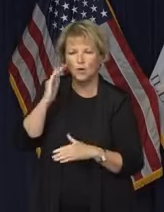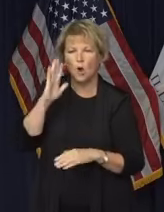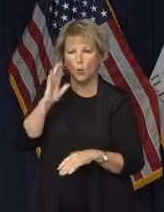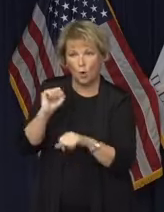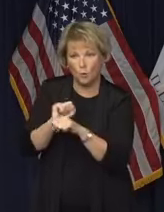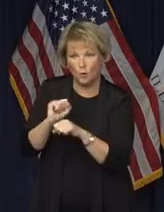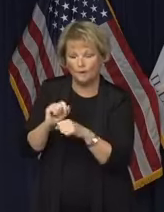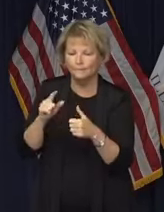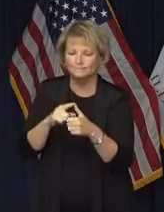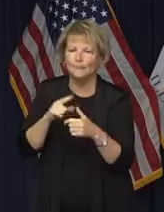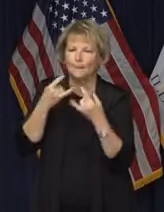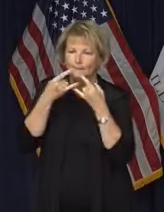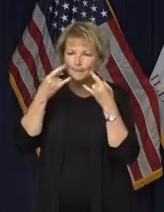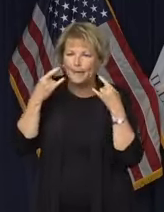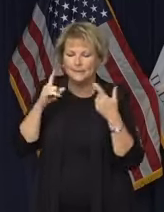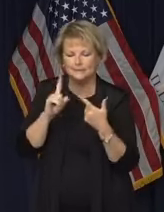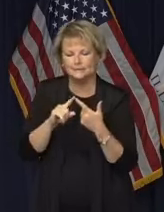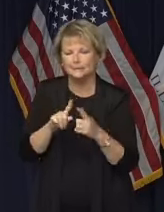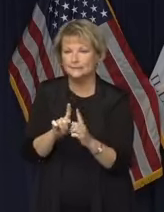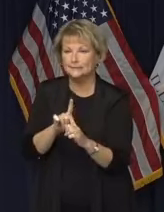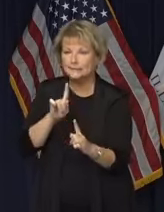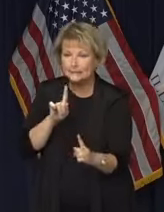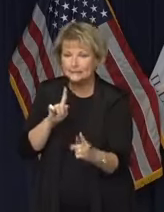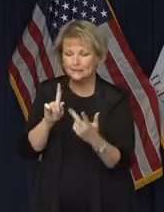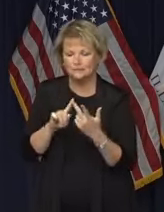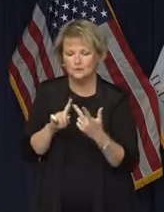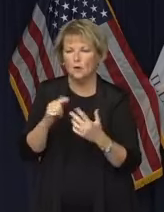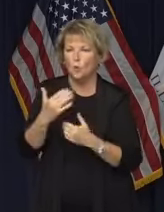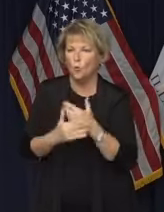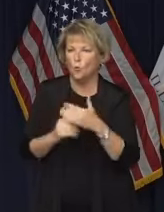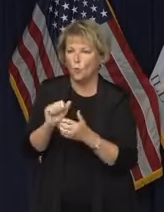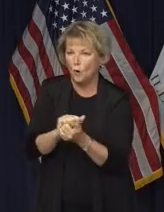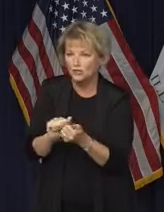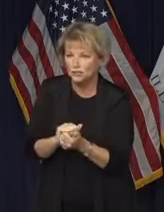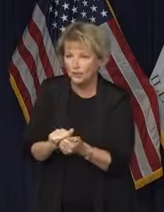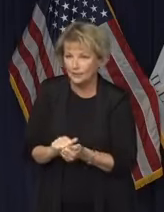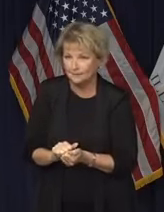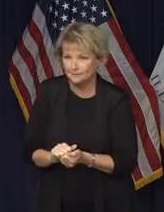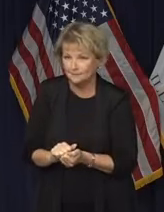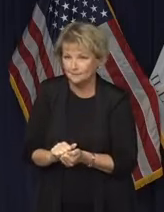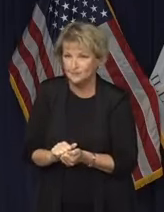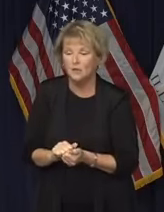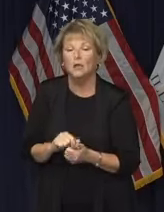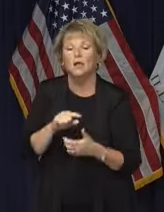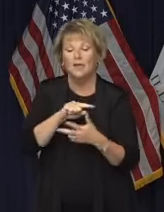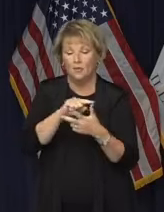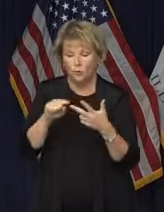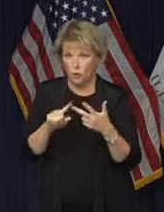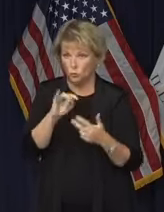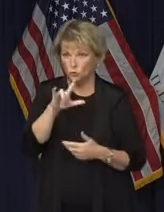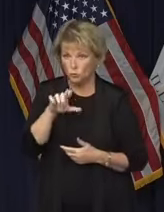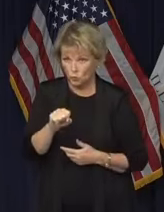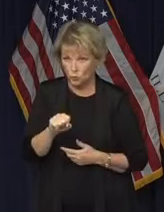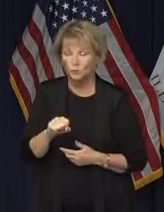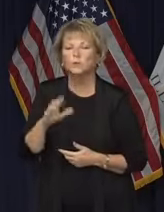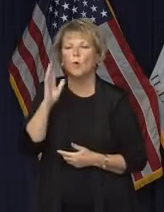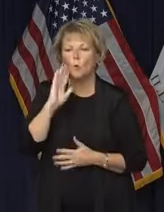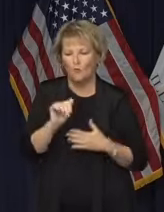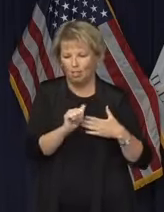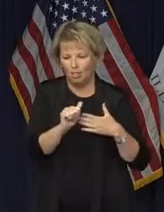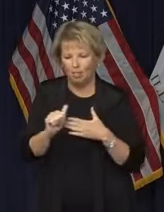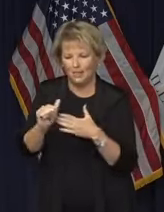masks, of course, distancing, and hand washing. And it's with those same tools that we'll find our way